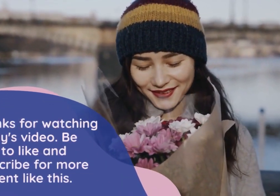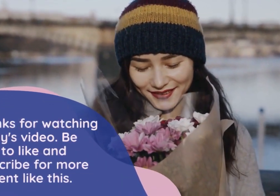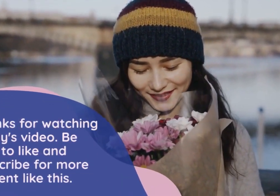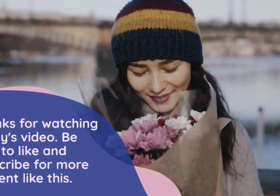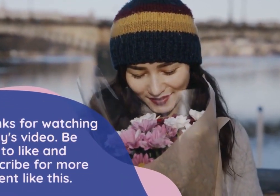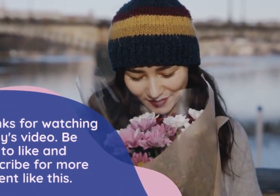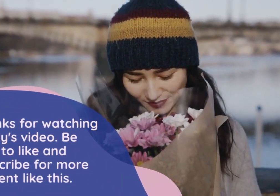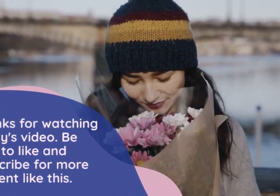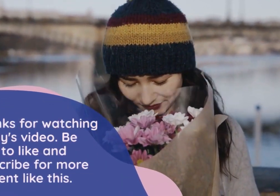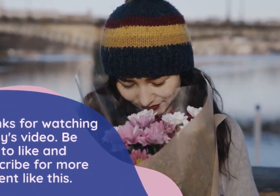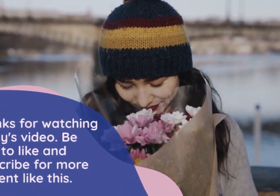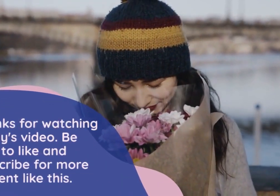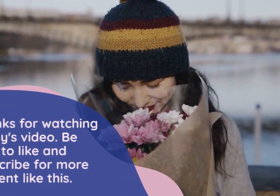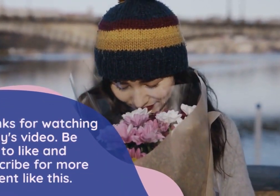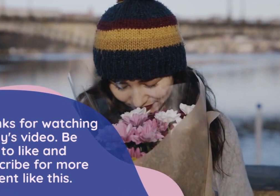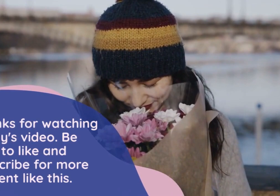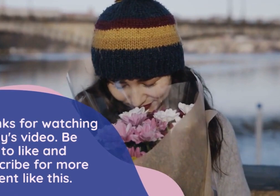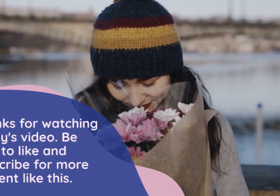subscribe for more content like this. Thanks.